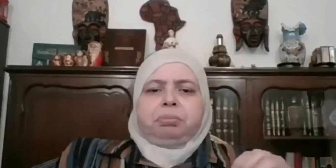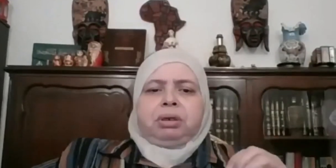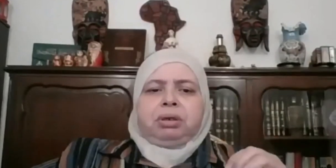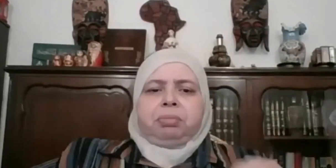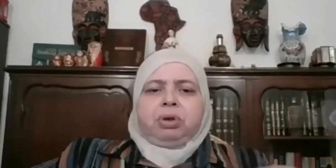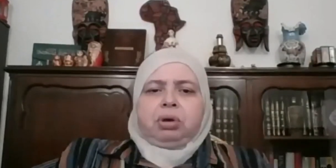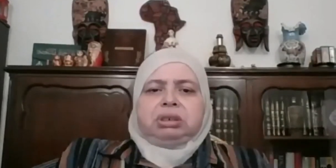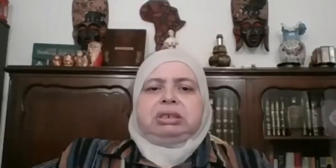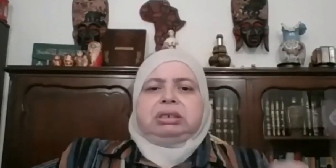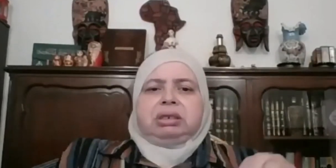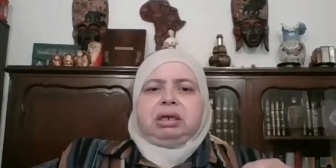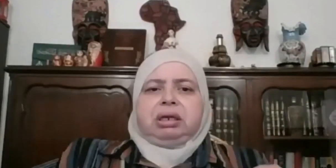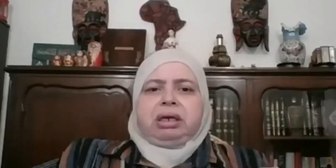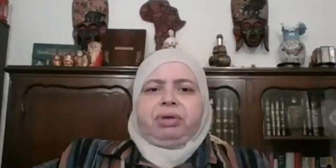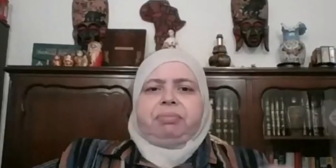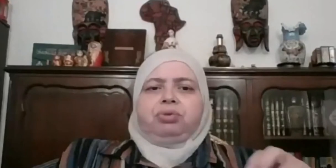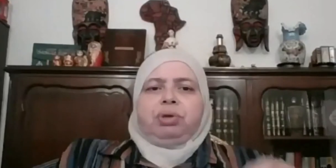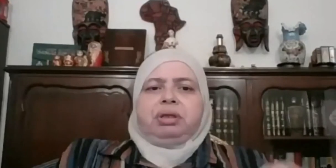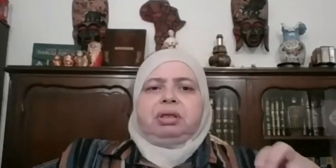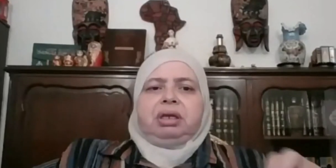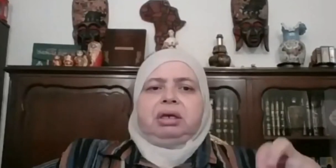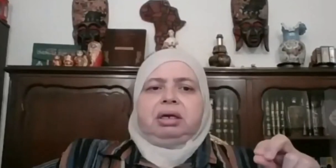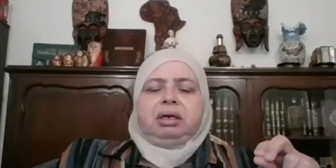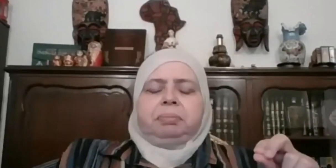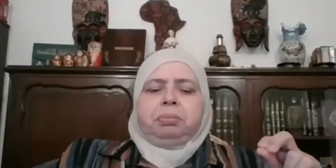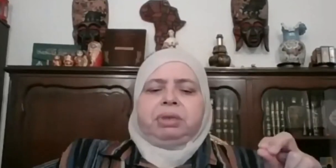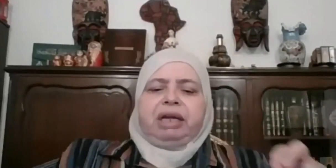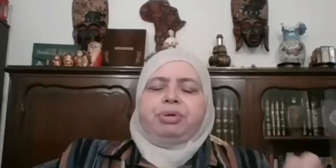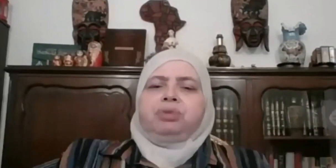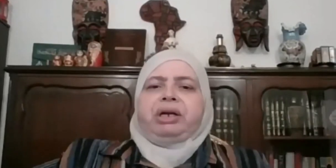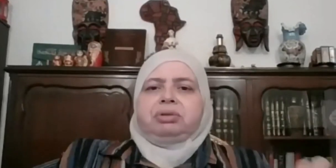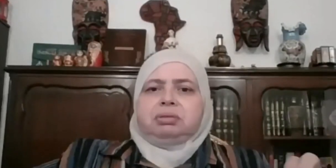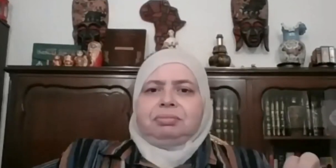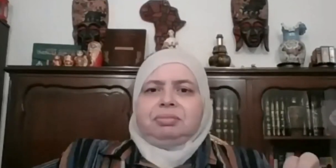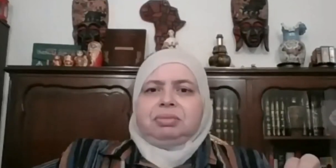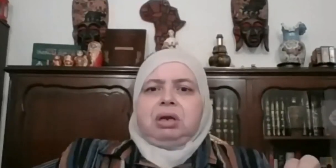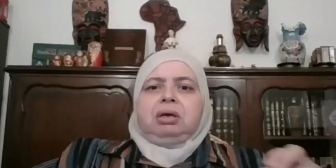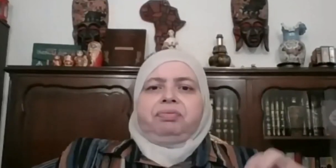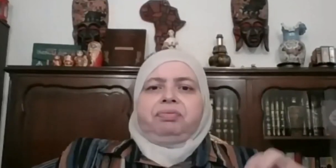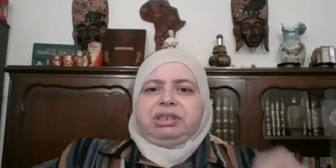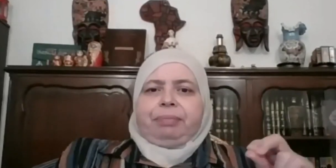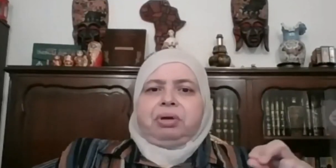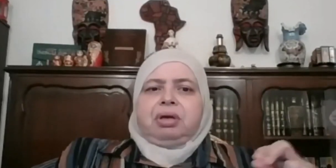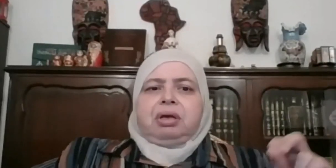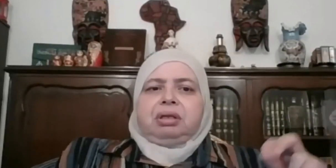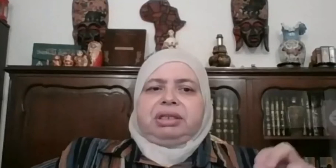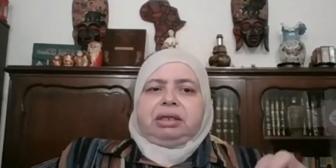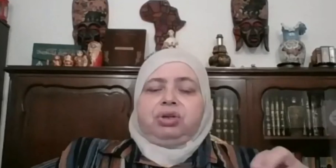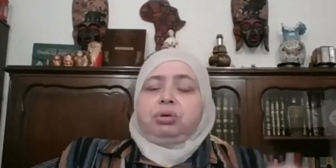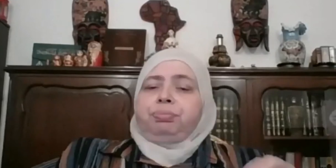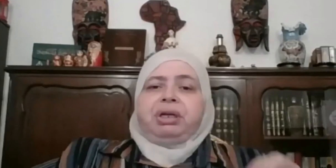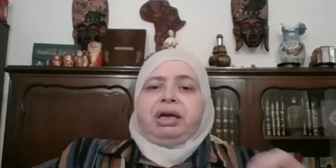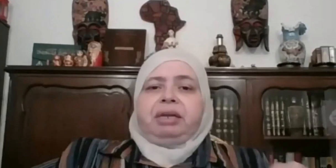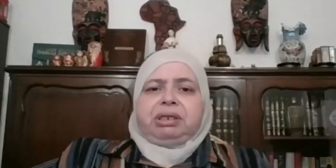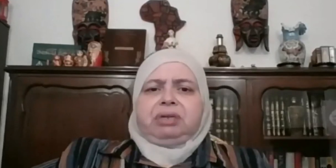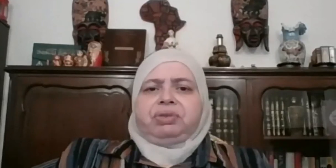Clause and agreement with the, the labor contractors, for example, that you don't bring anybody